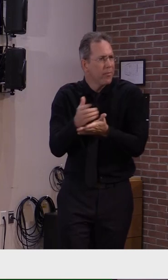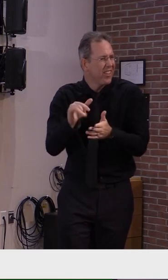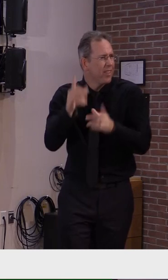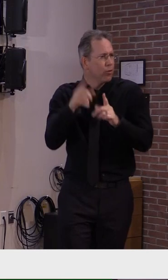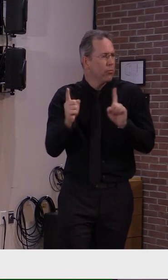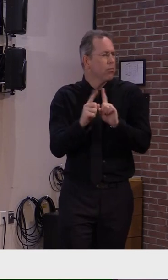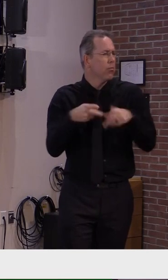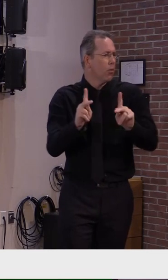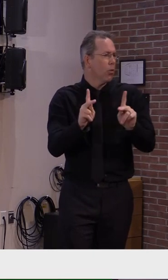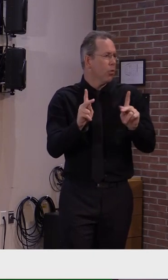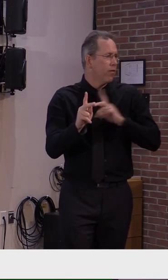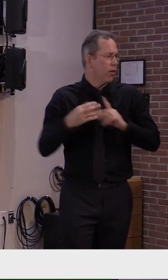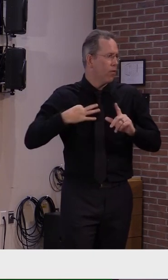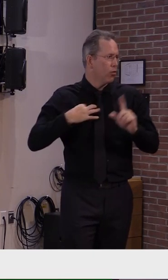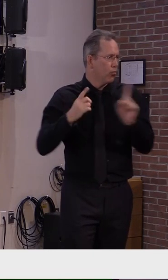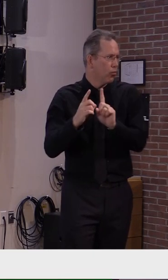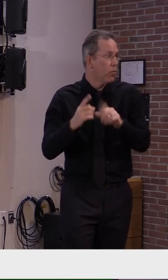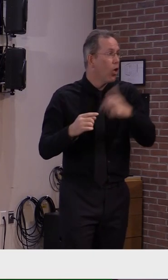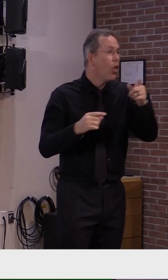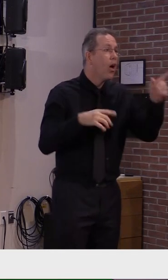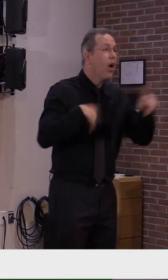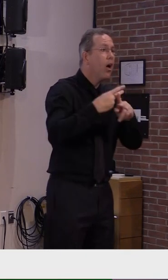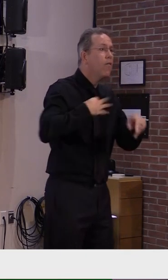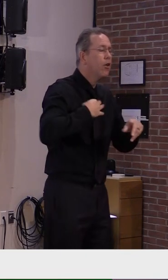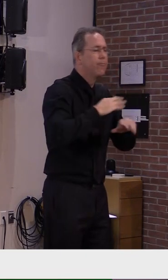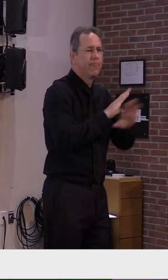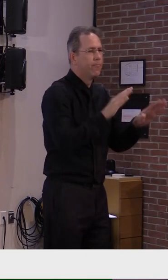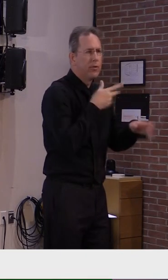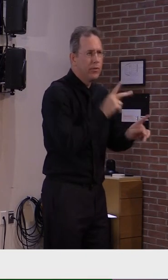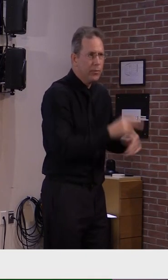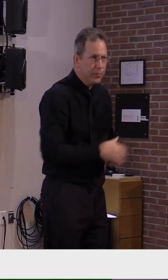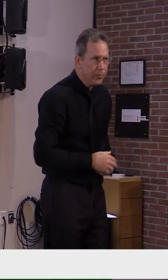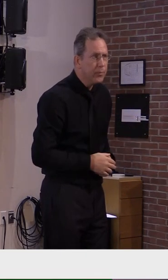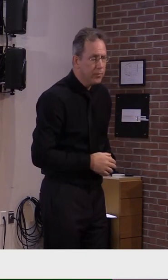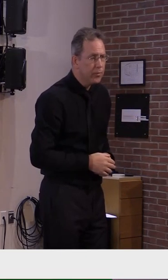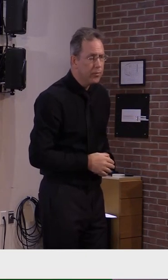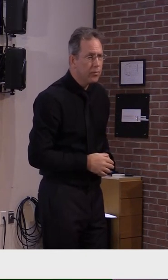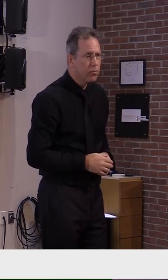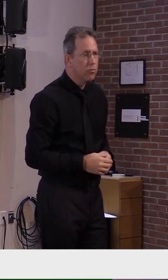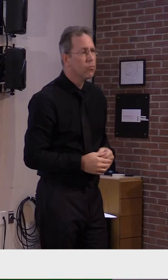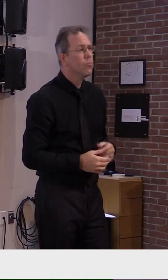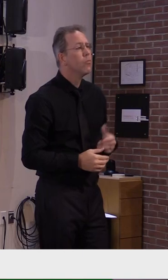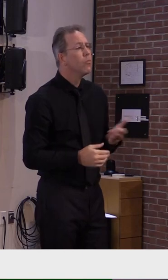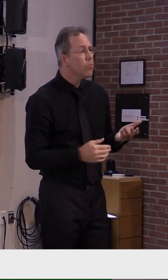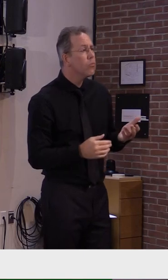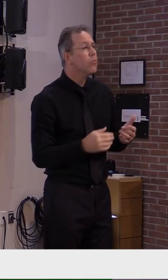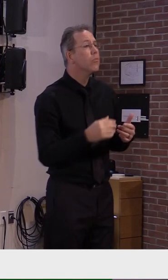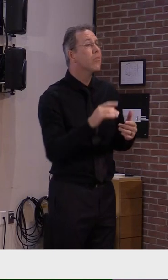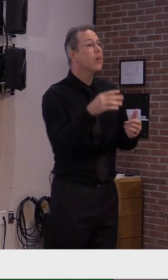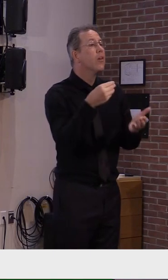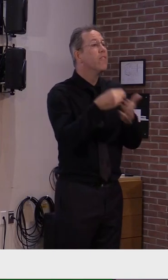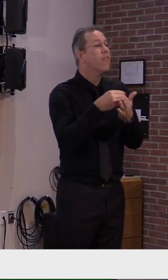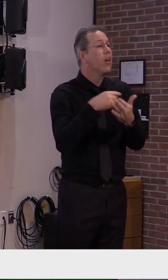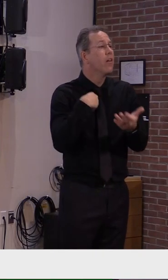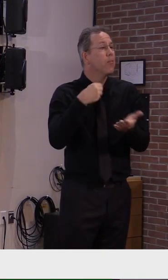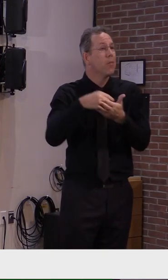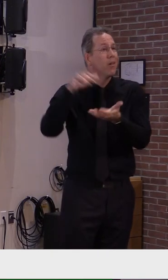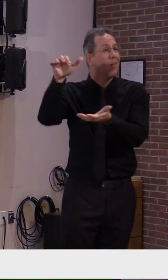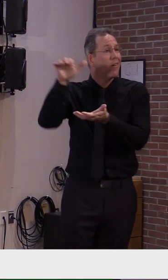the healthcare stabilization round number two. That round had closed with